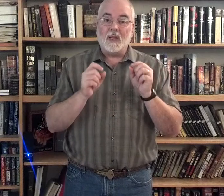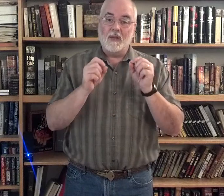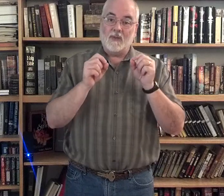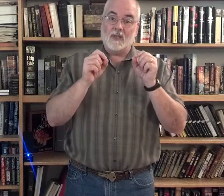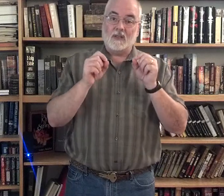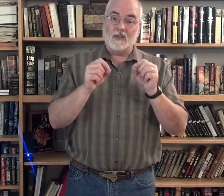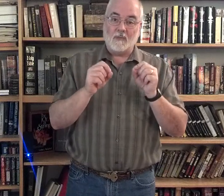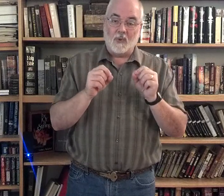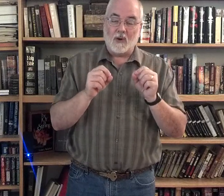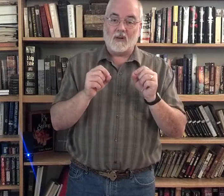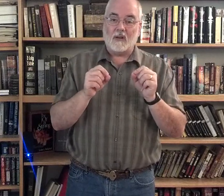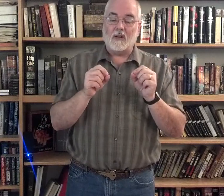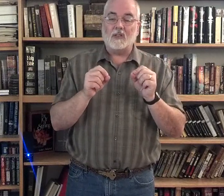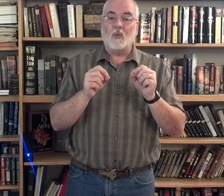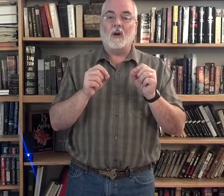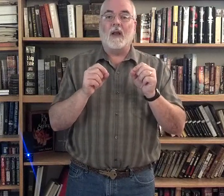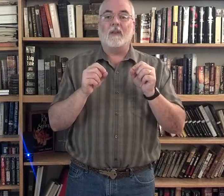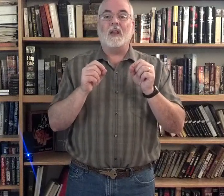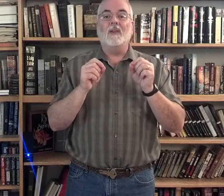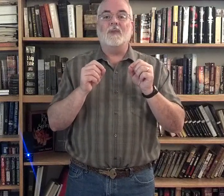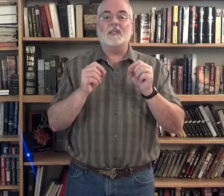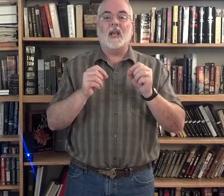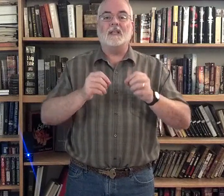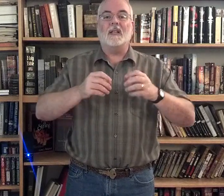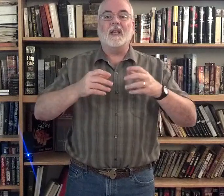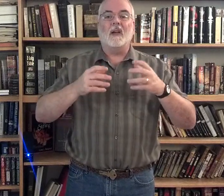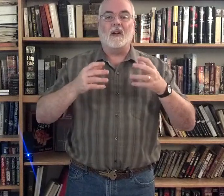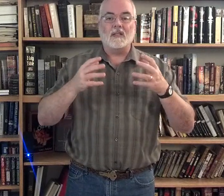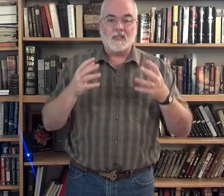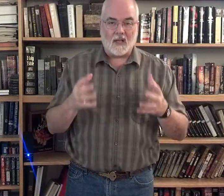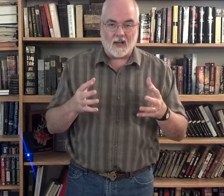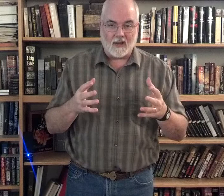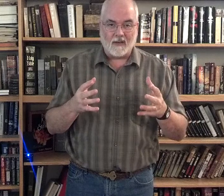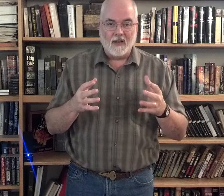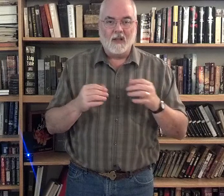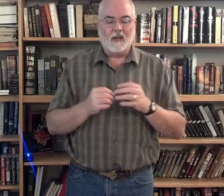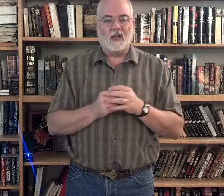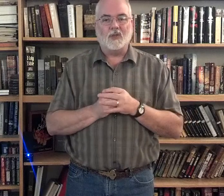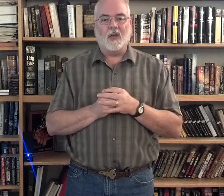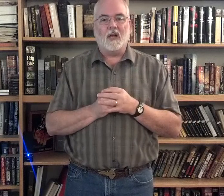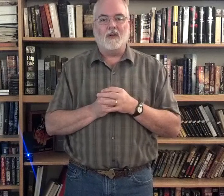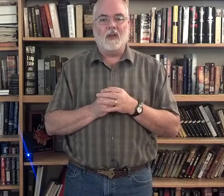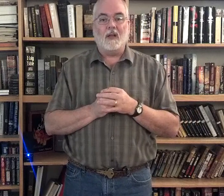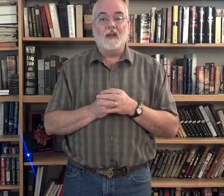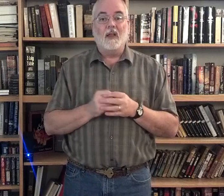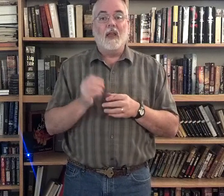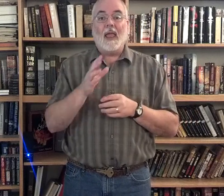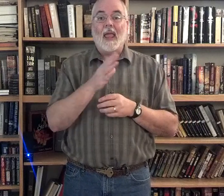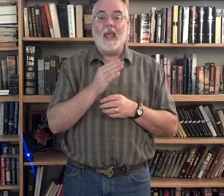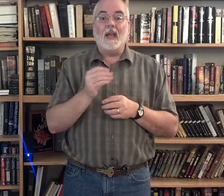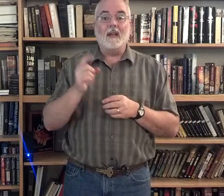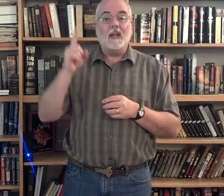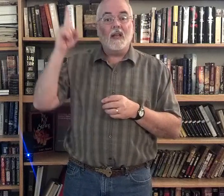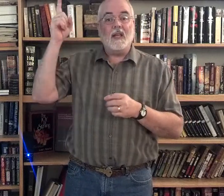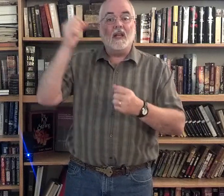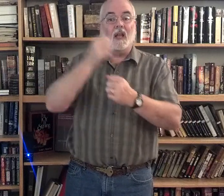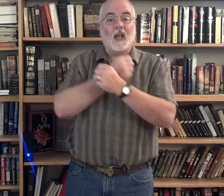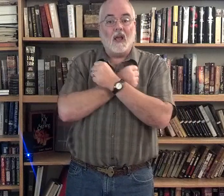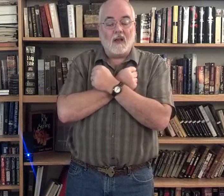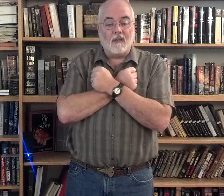emphasis is important. So, we're going to have to emphasize it in our sign. I'll show you how to do that. And, he loved